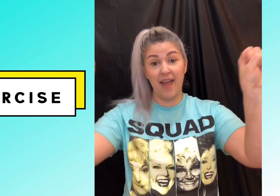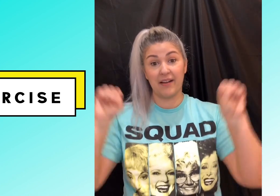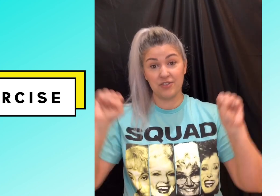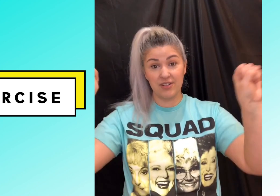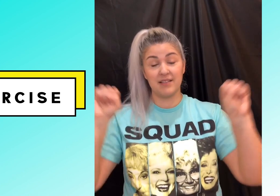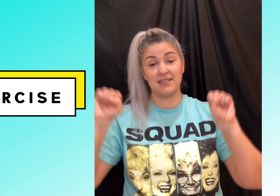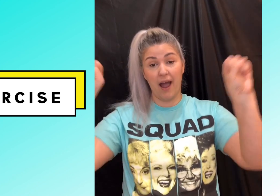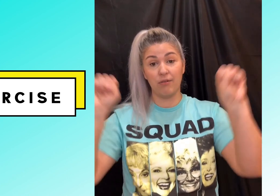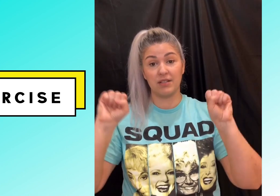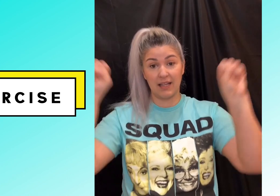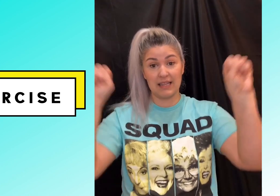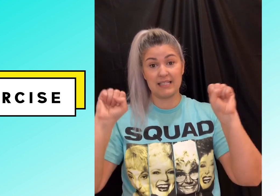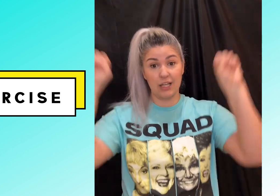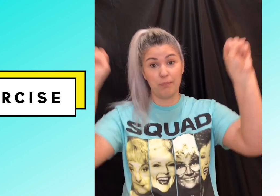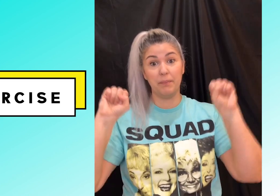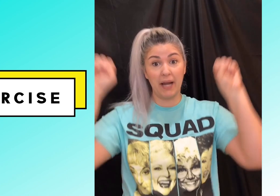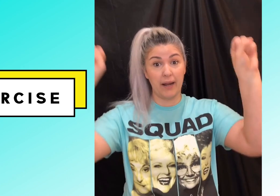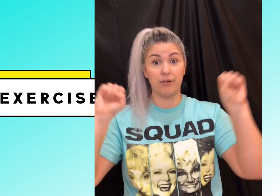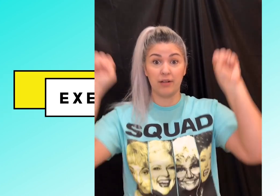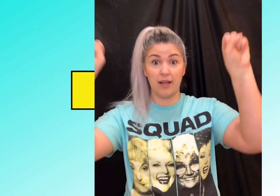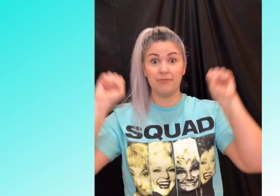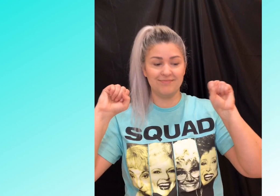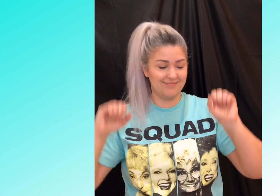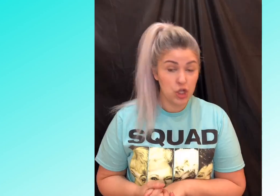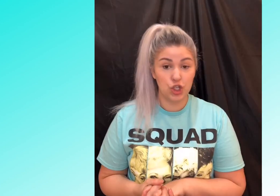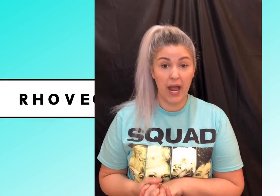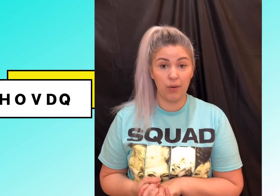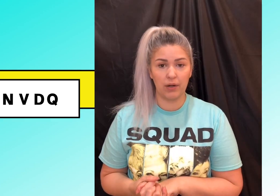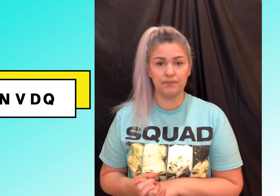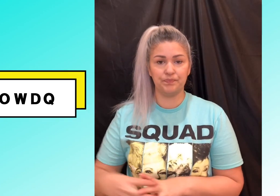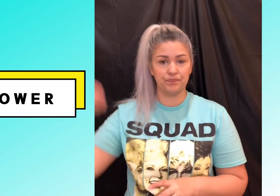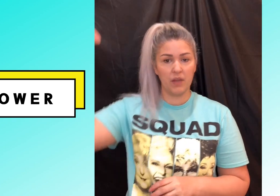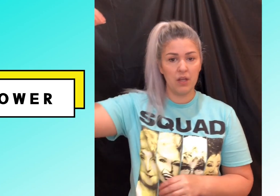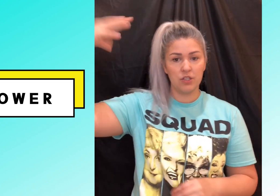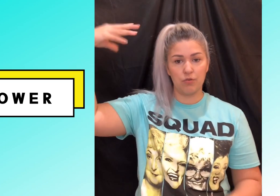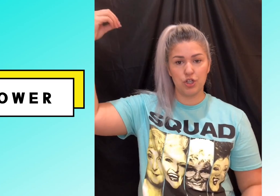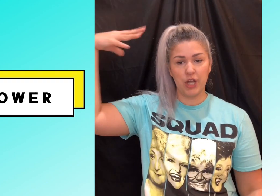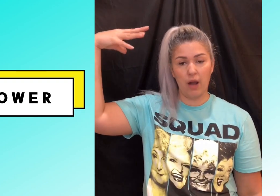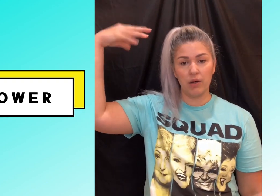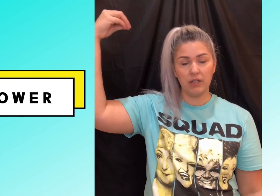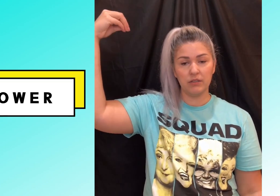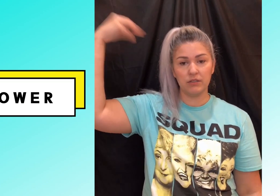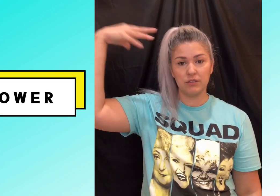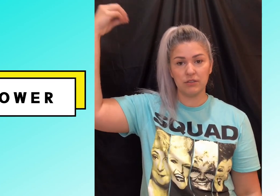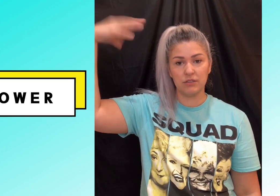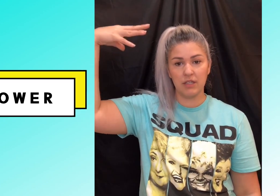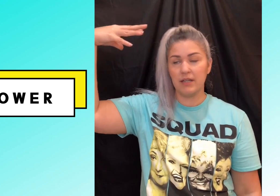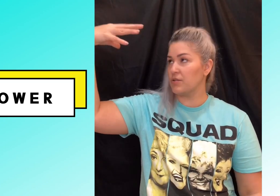exercises out like this like you're pumping iron okay shower so shower so